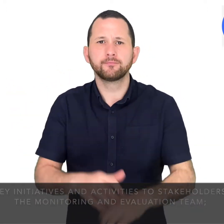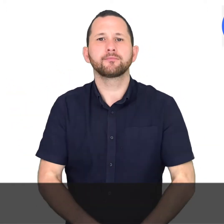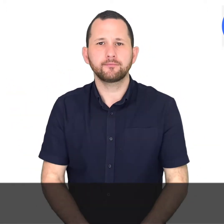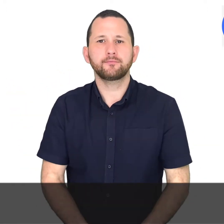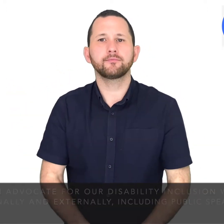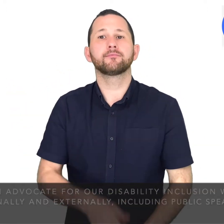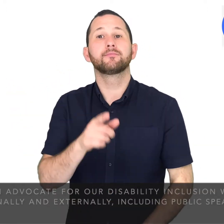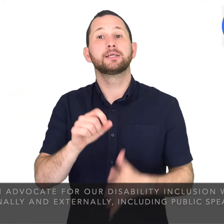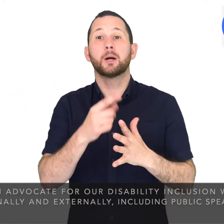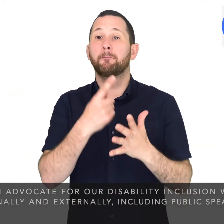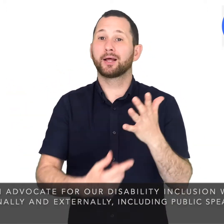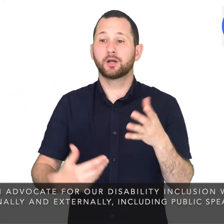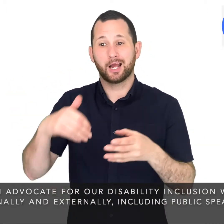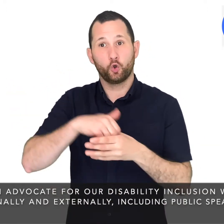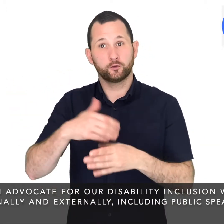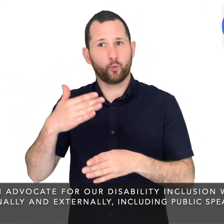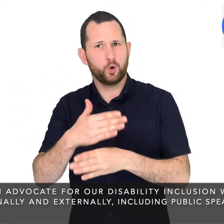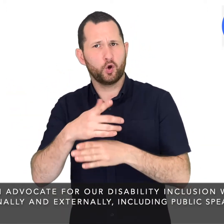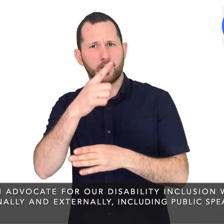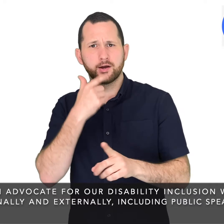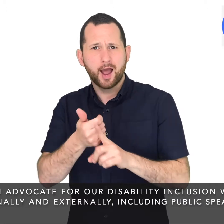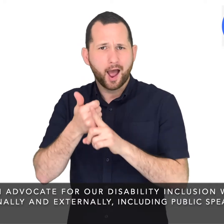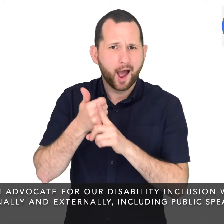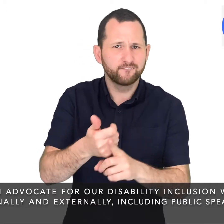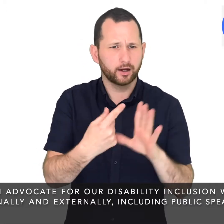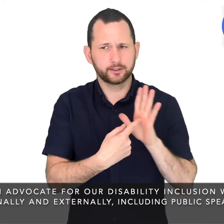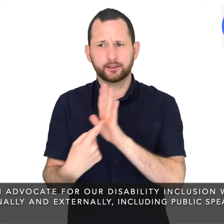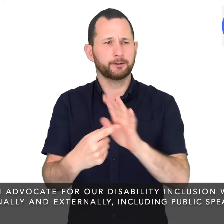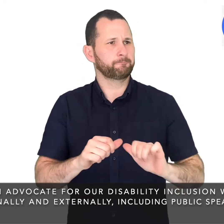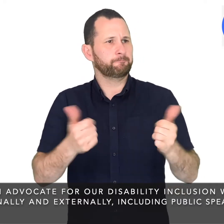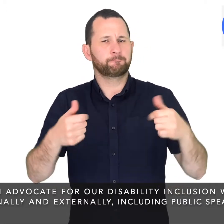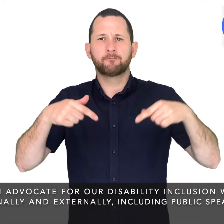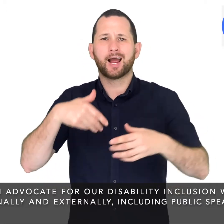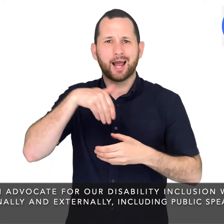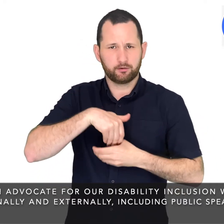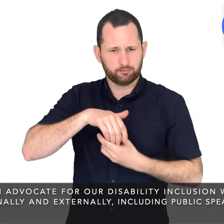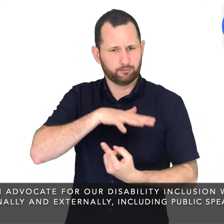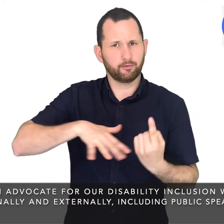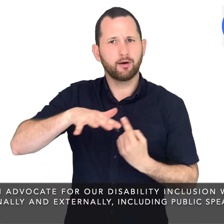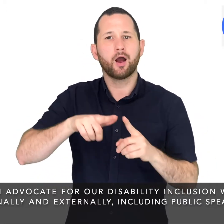Be an advocate for our disability inclusion work internally and externally